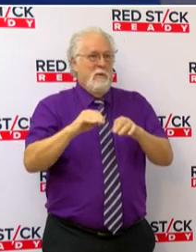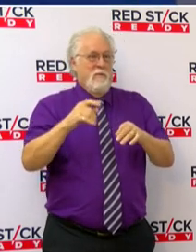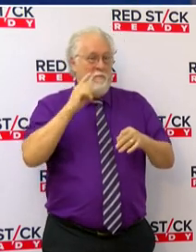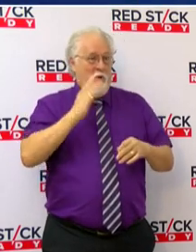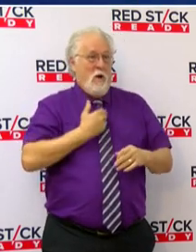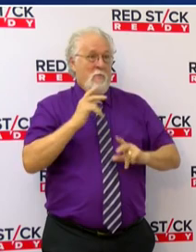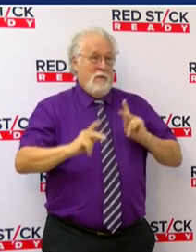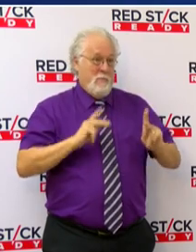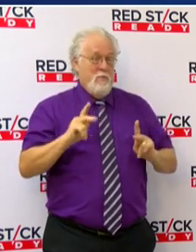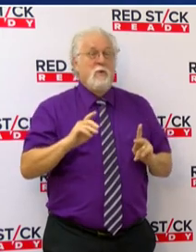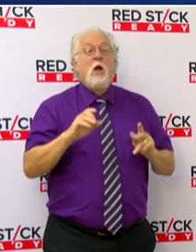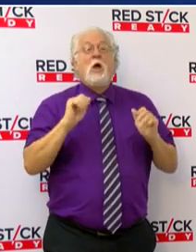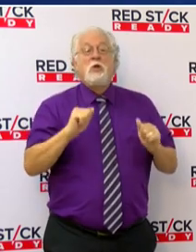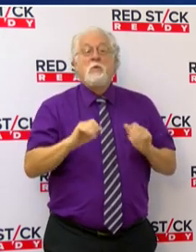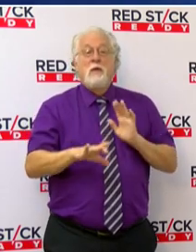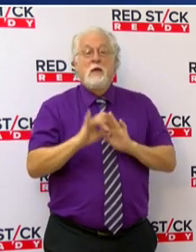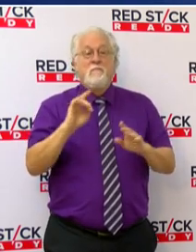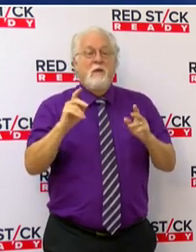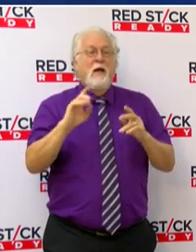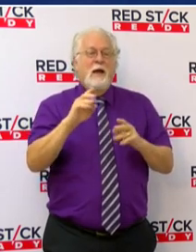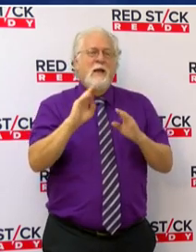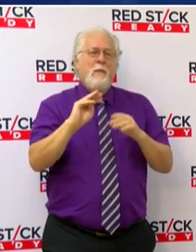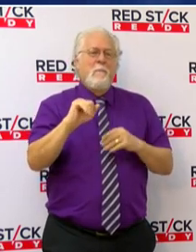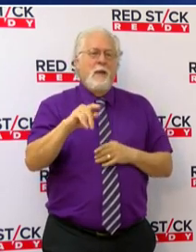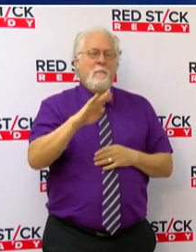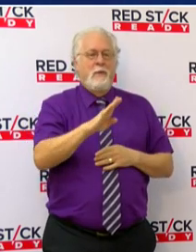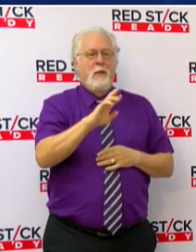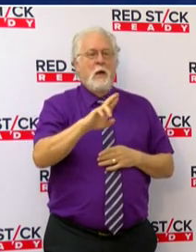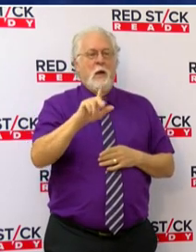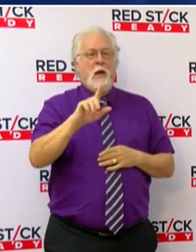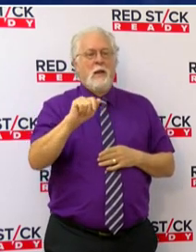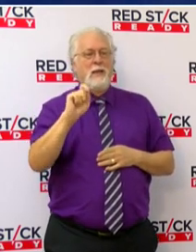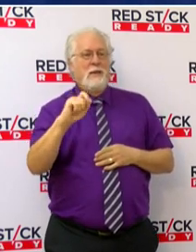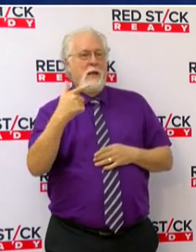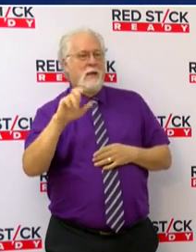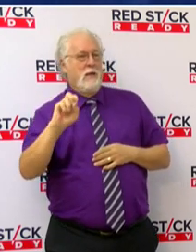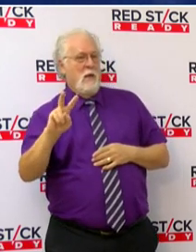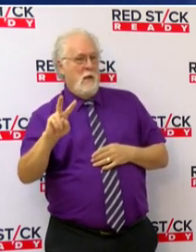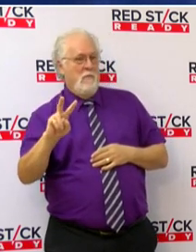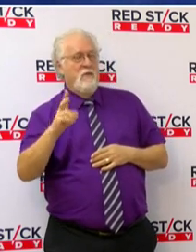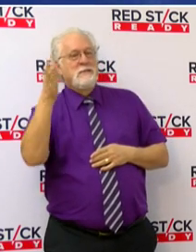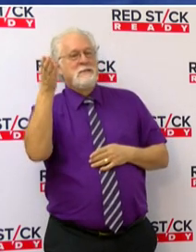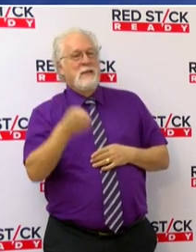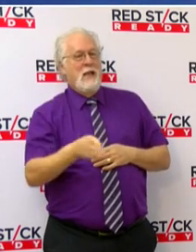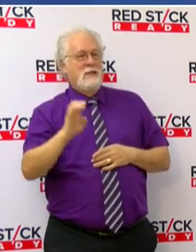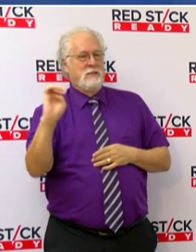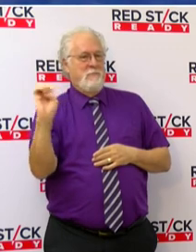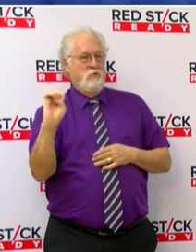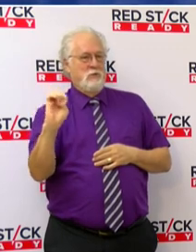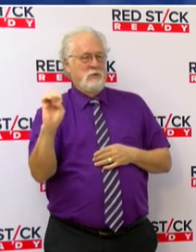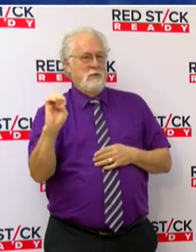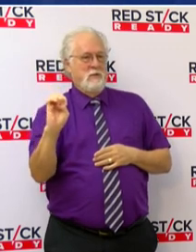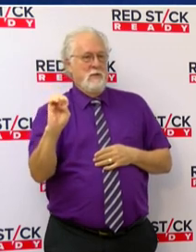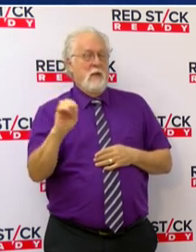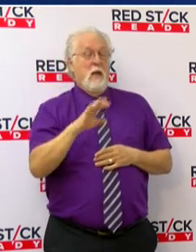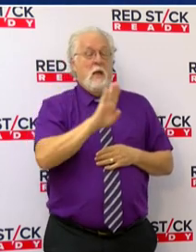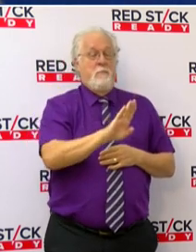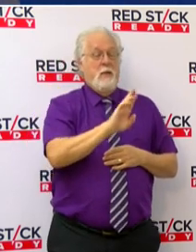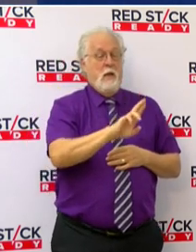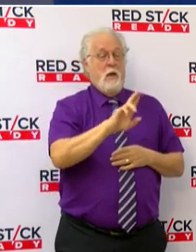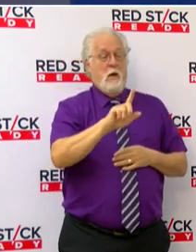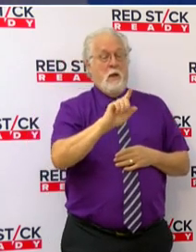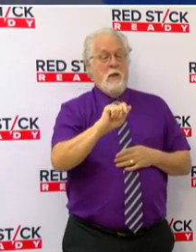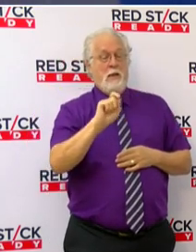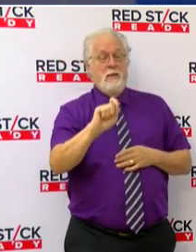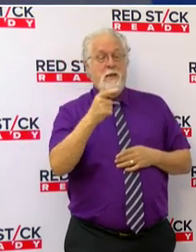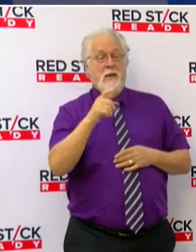residents. You can find a site map at brla.gov slash emergency. That's brla